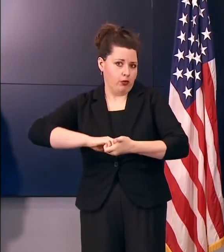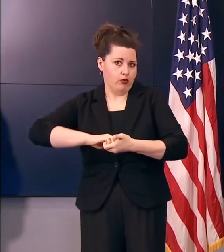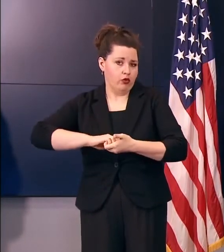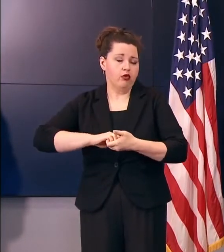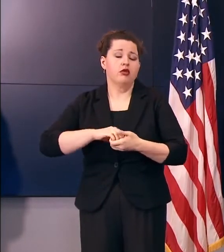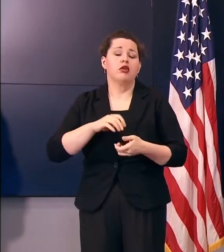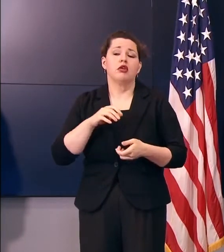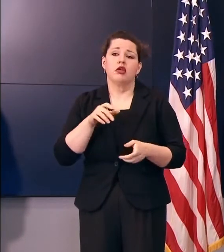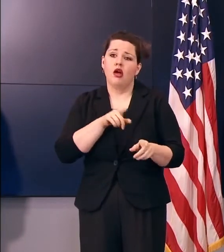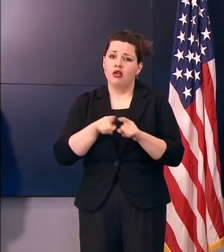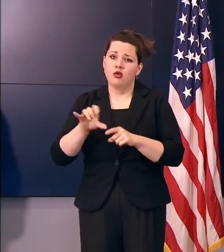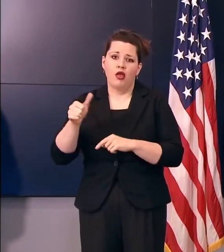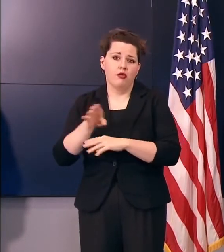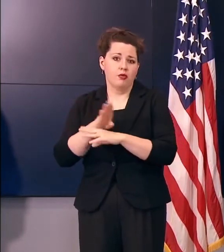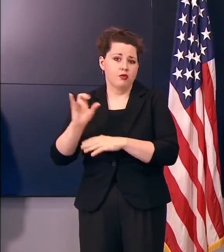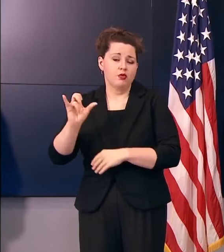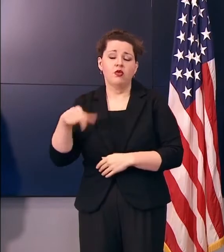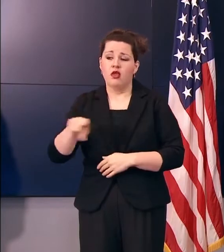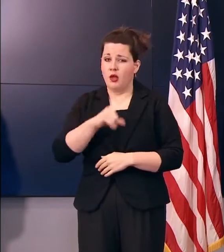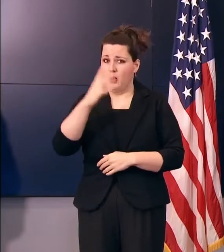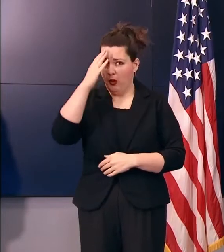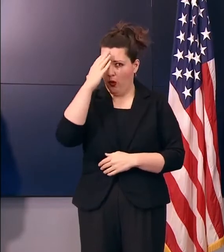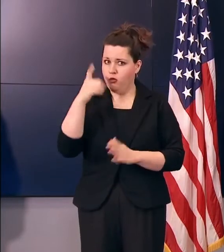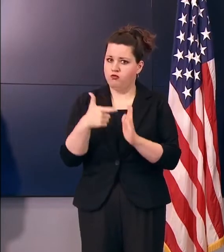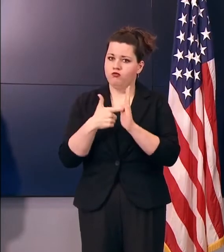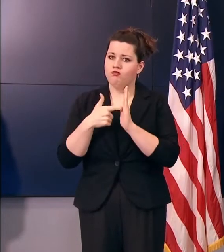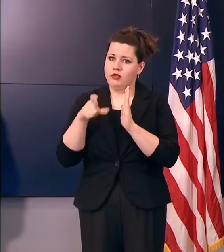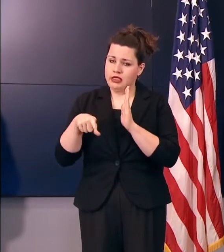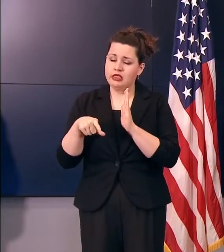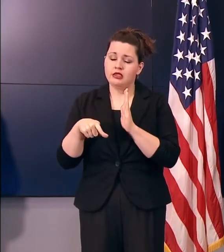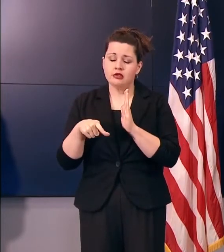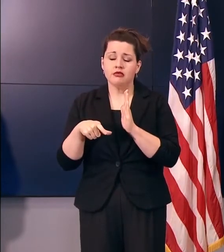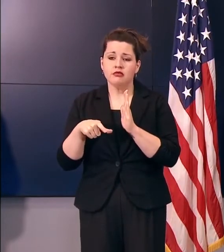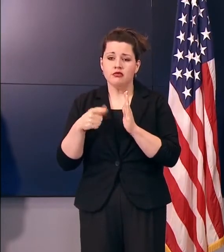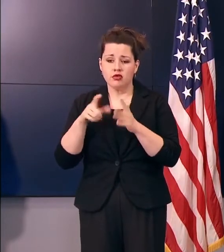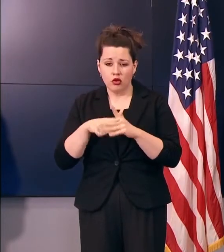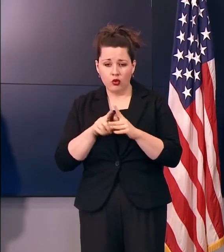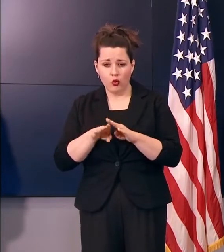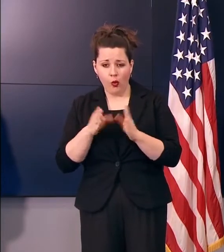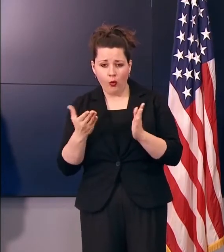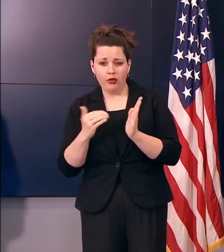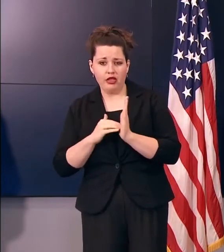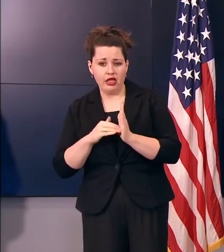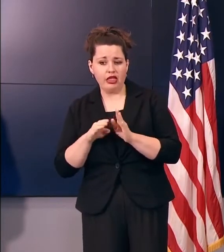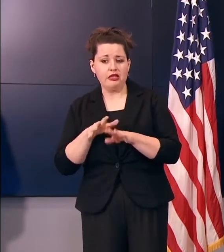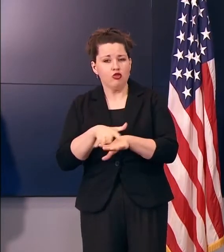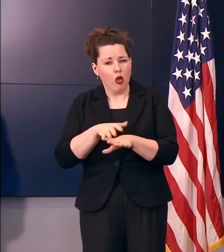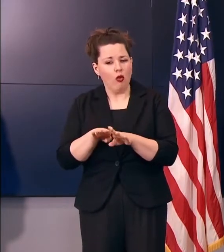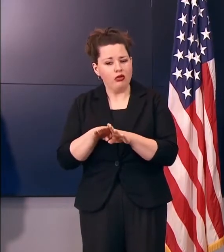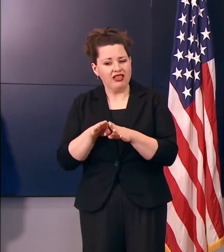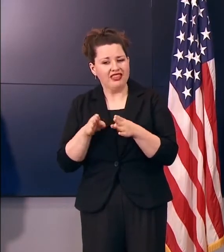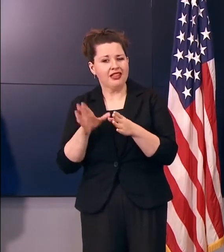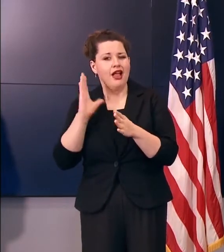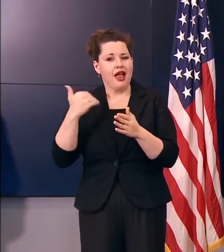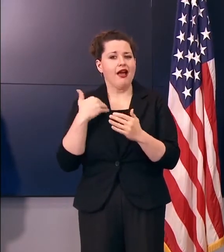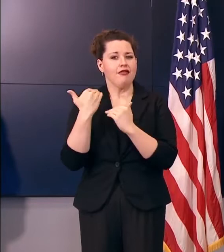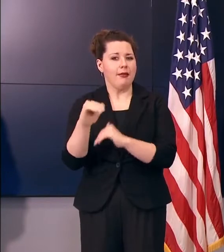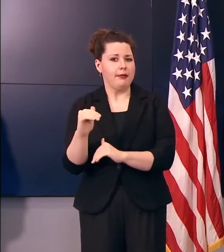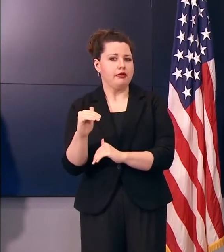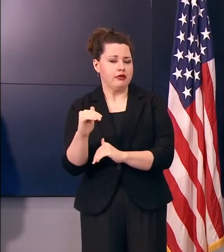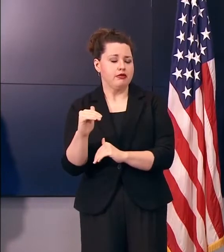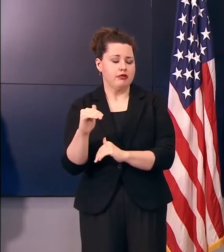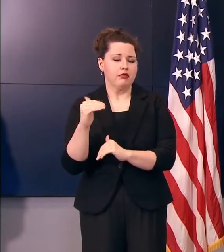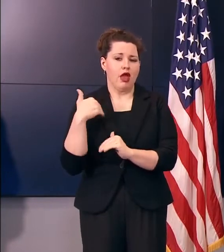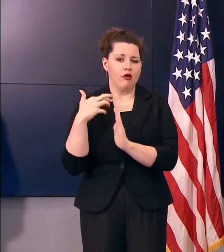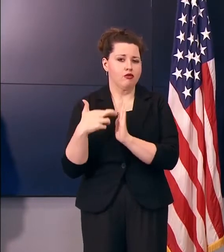the other businesses. They know that this is necessary as we start to open back up and dial back up, that these are some of the limitations that we need to put in